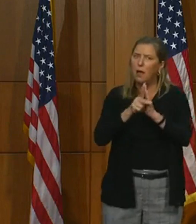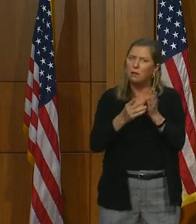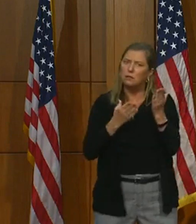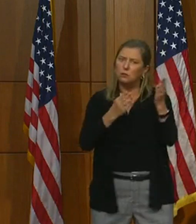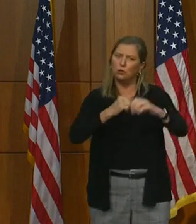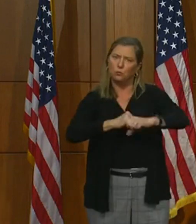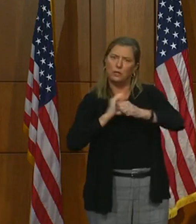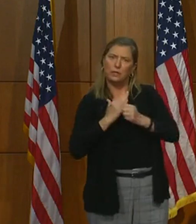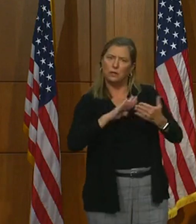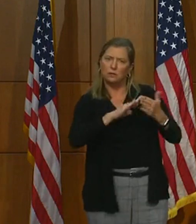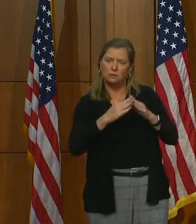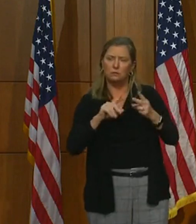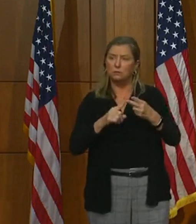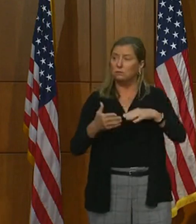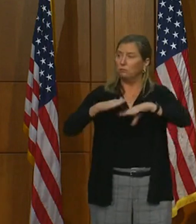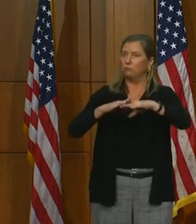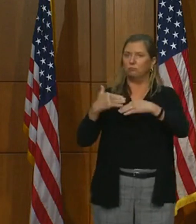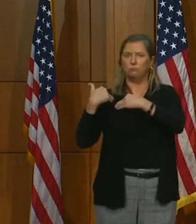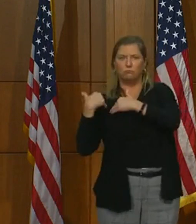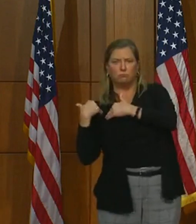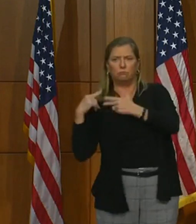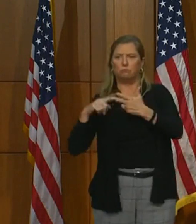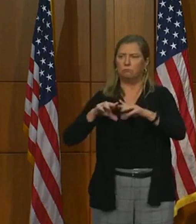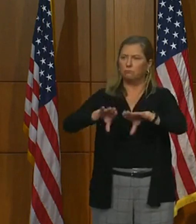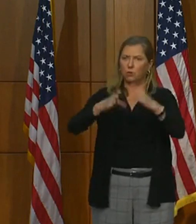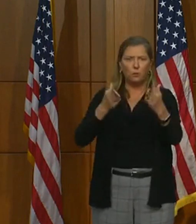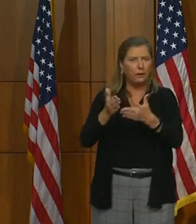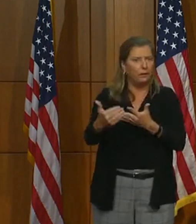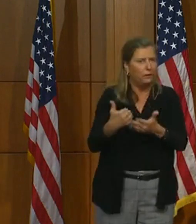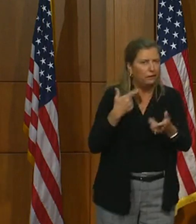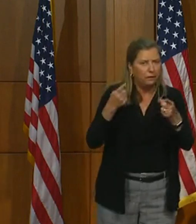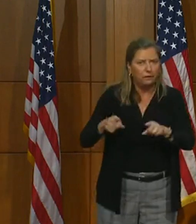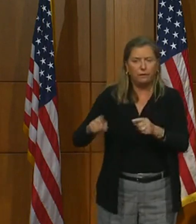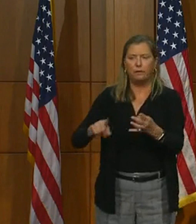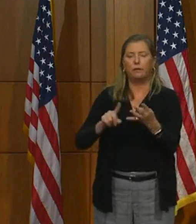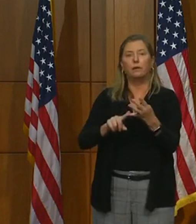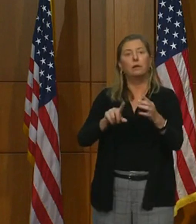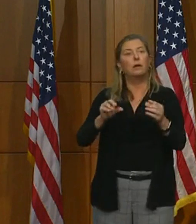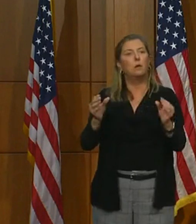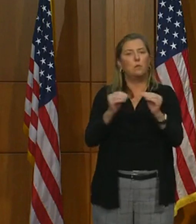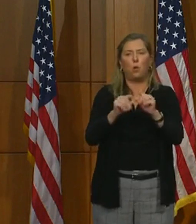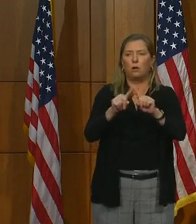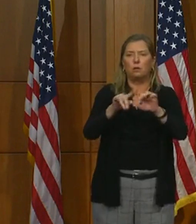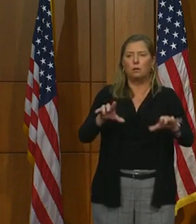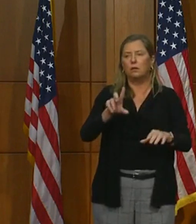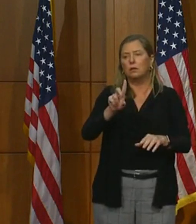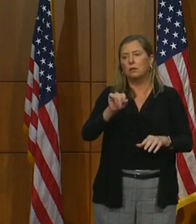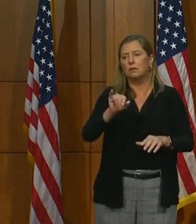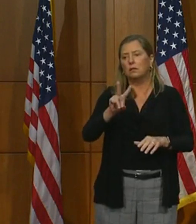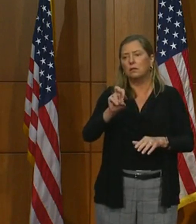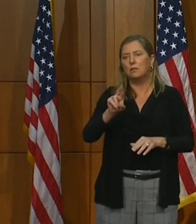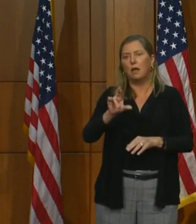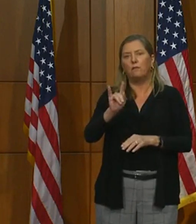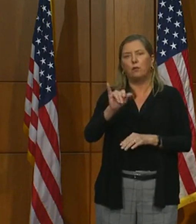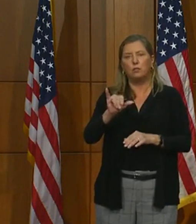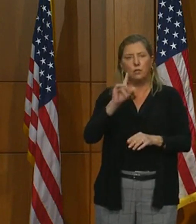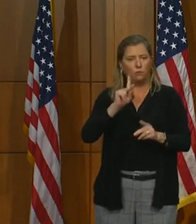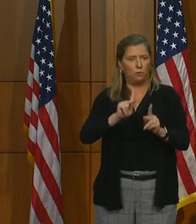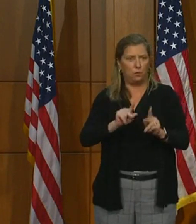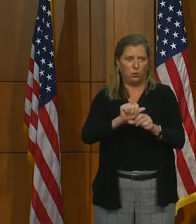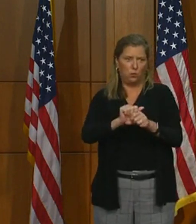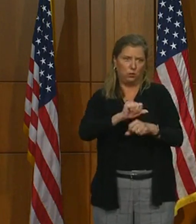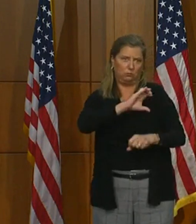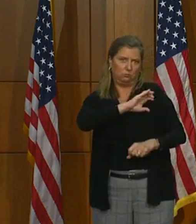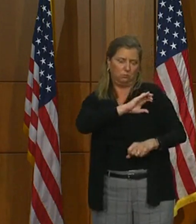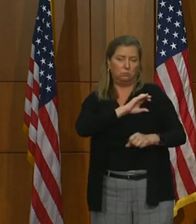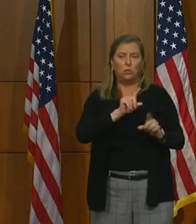increase accountability, transparency, and diversity in law enforcement, and improve the way we handle our response